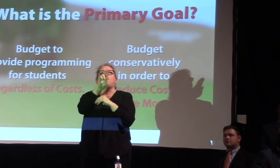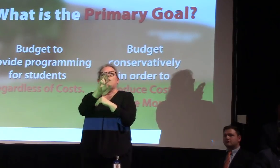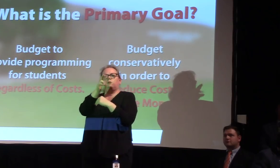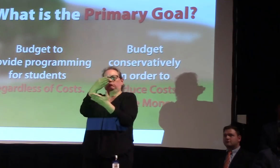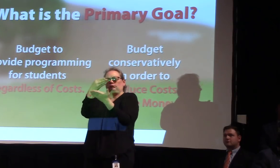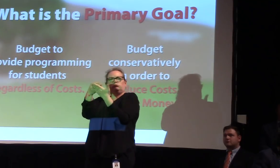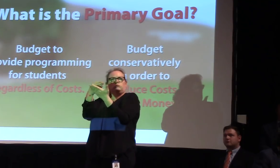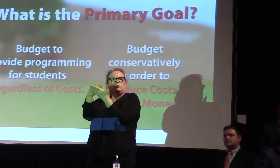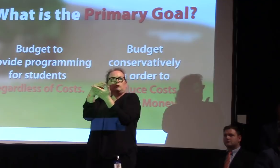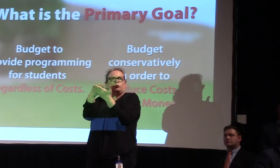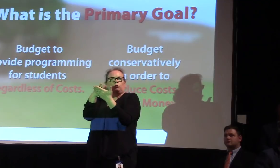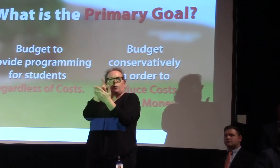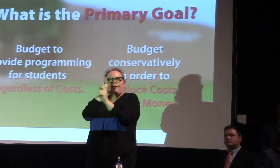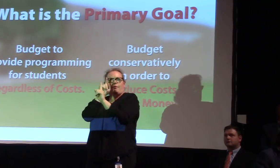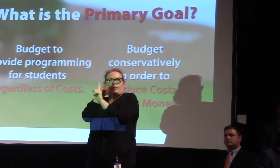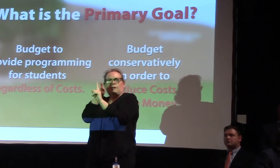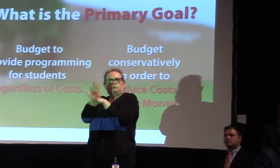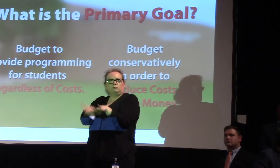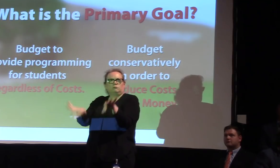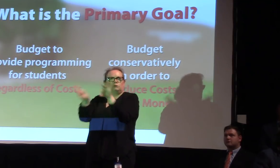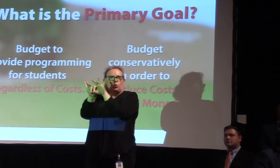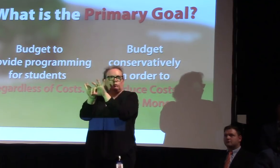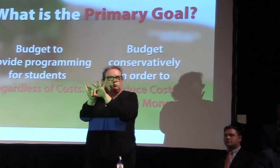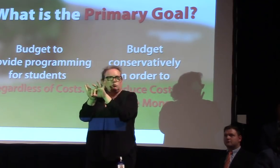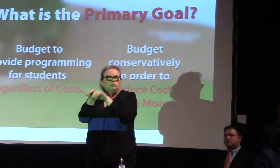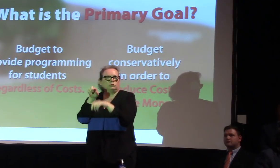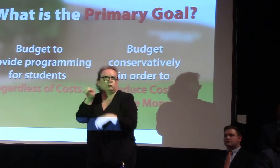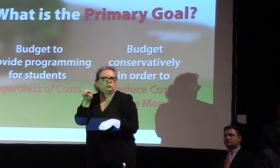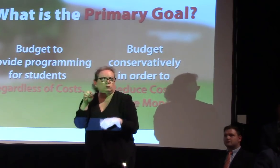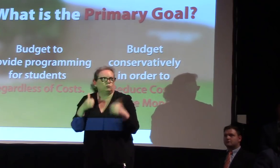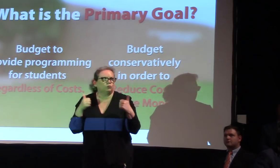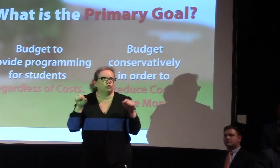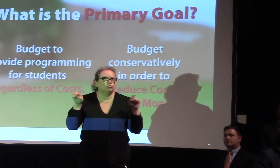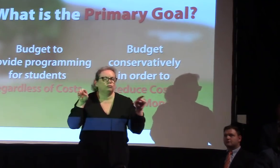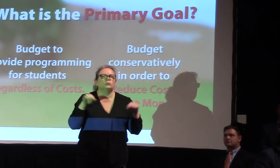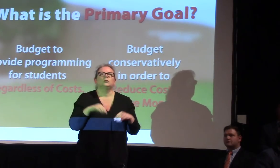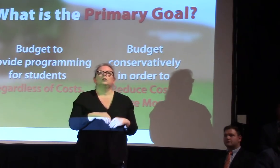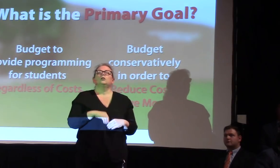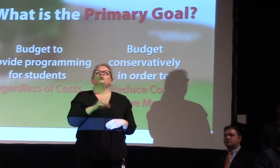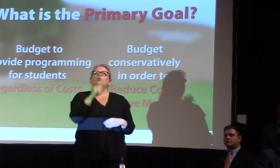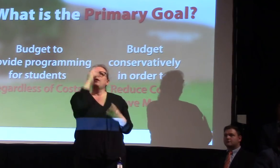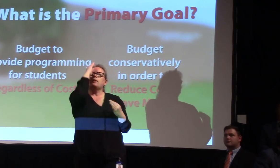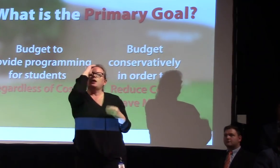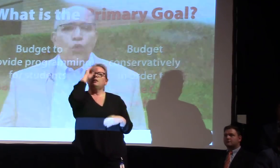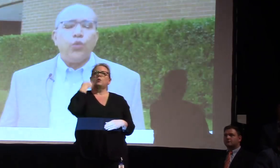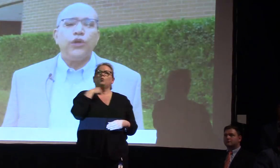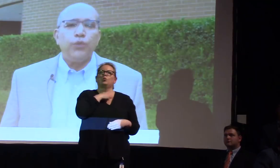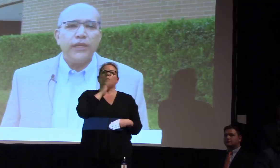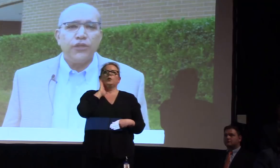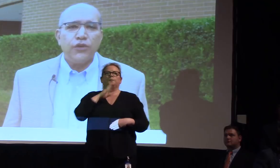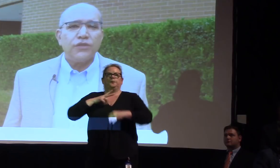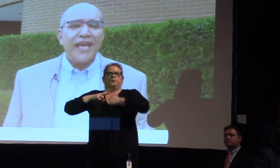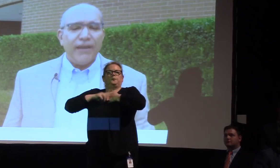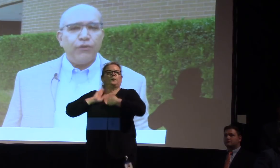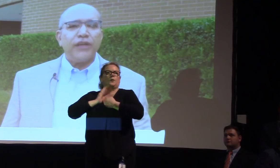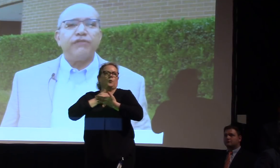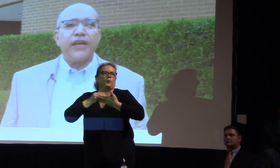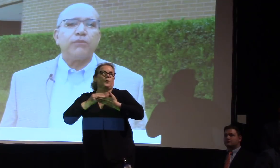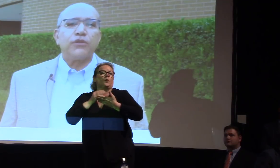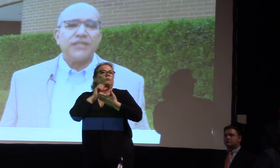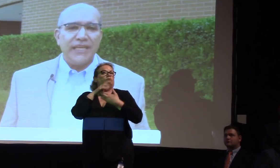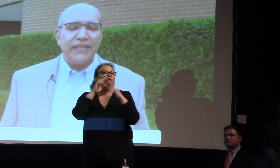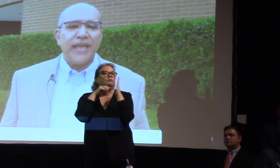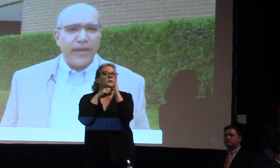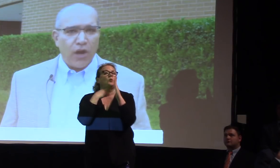line? So you need to think about, is the decision going to be fiscally conservative? For example, would we use every